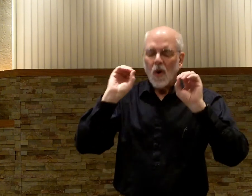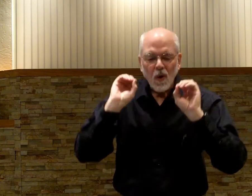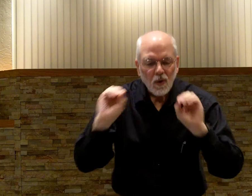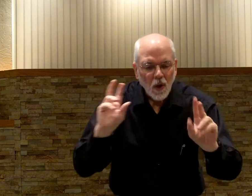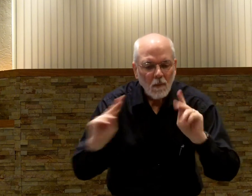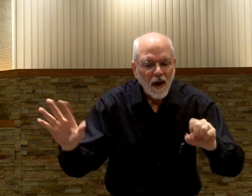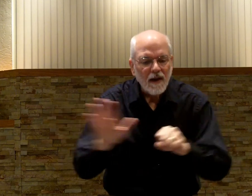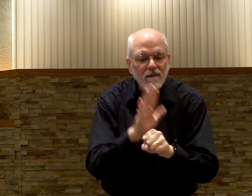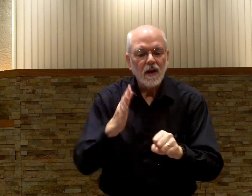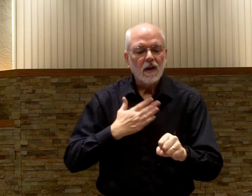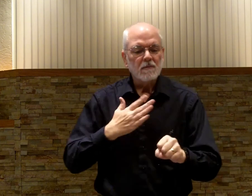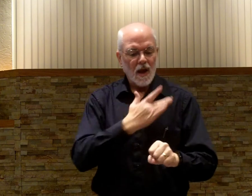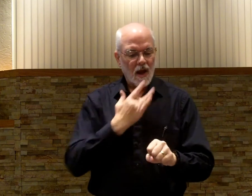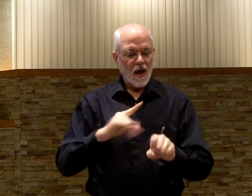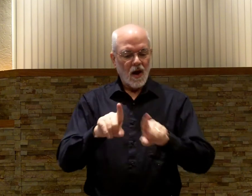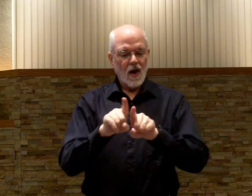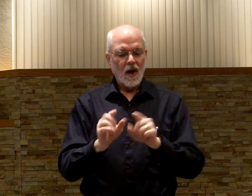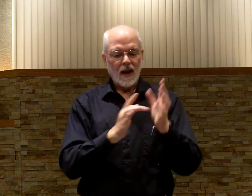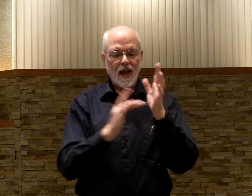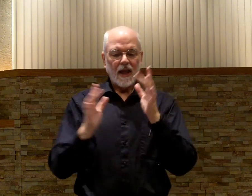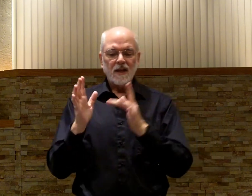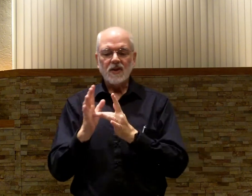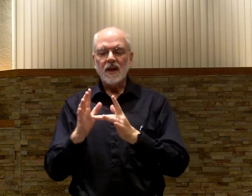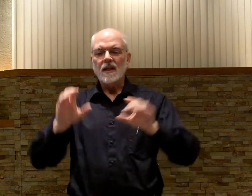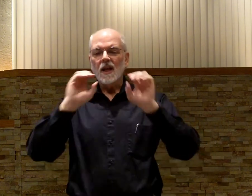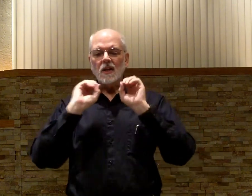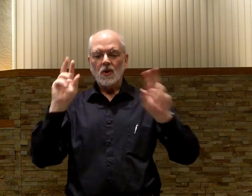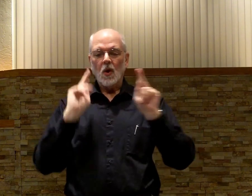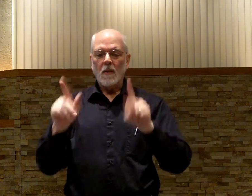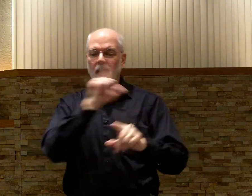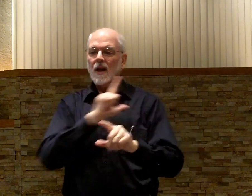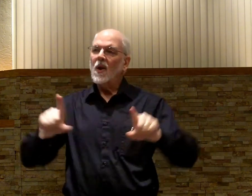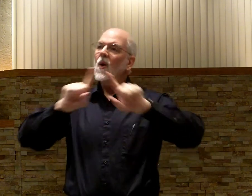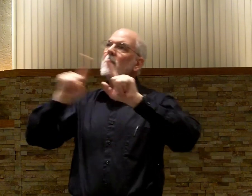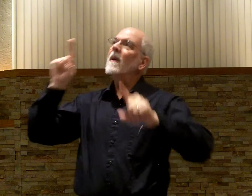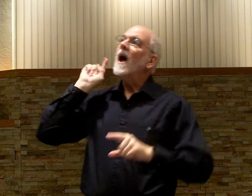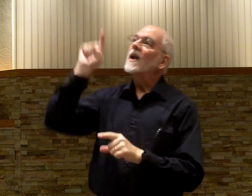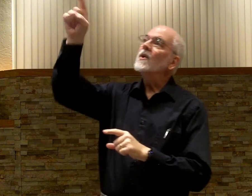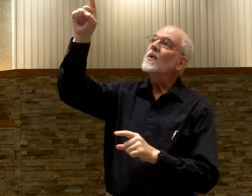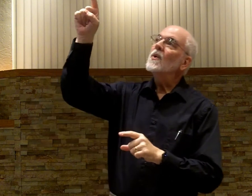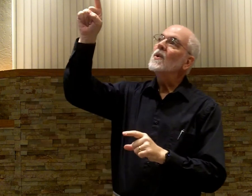Oh, nobody fills my heart like Jesus. Nobody, Lord, but you.